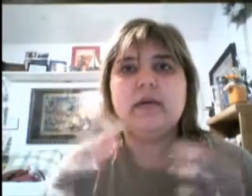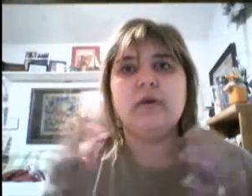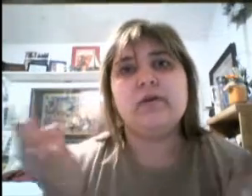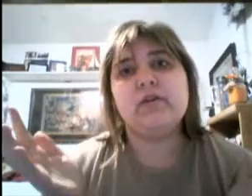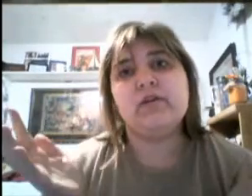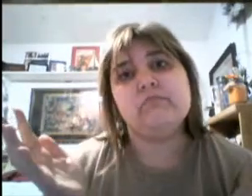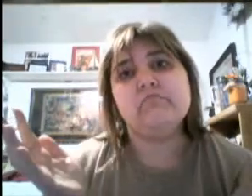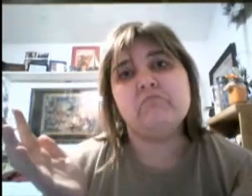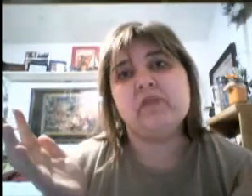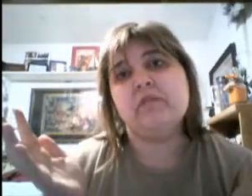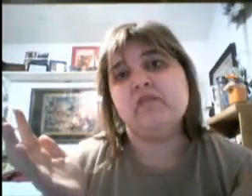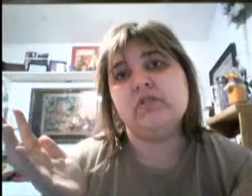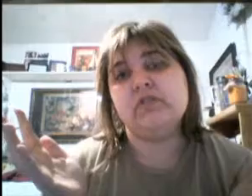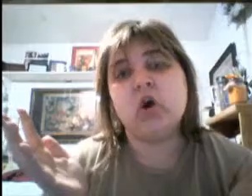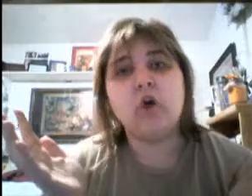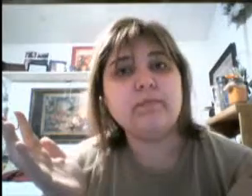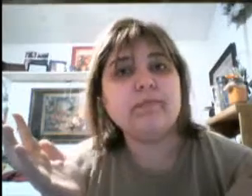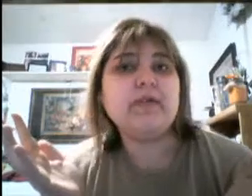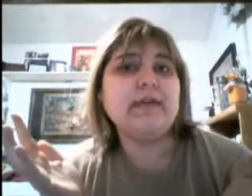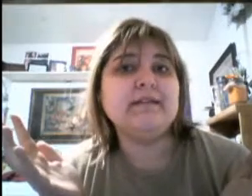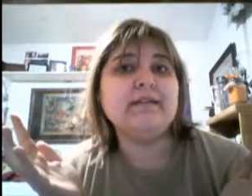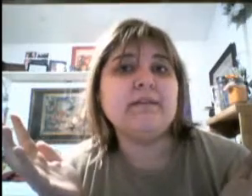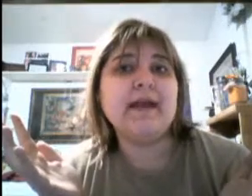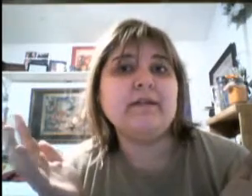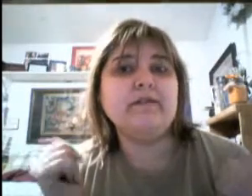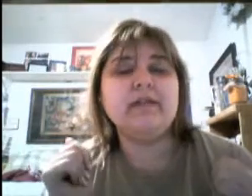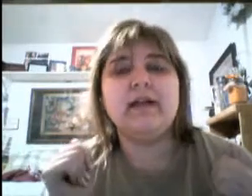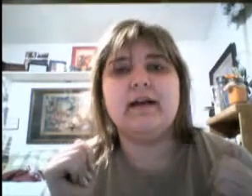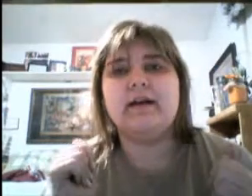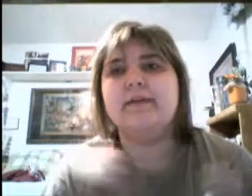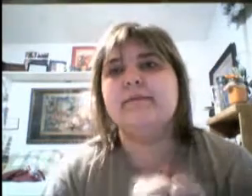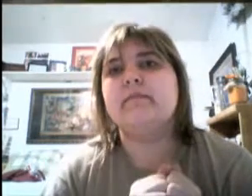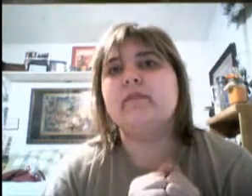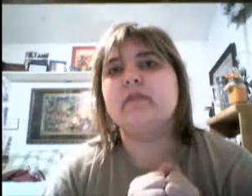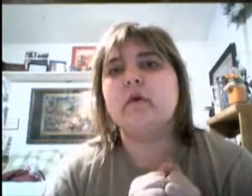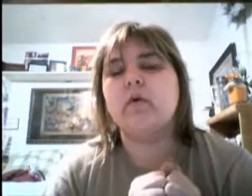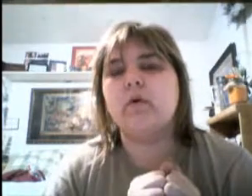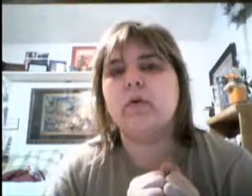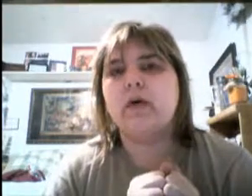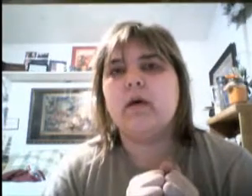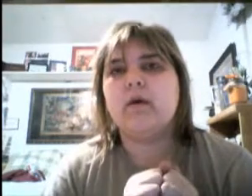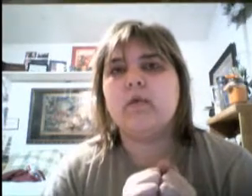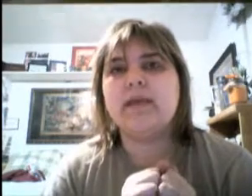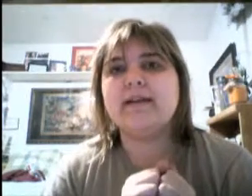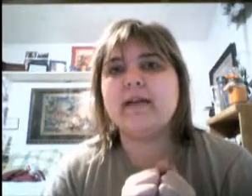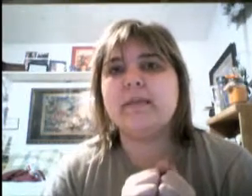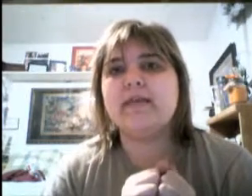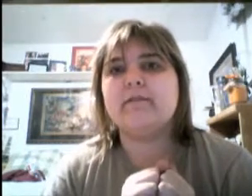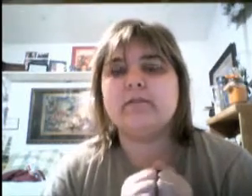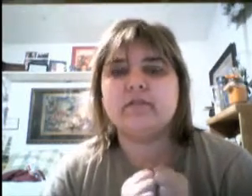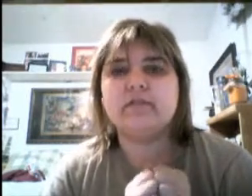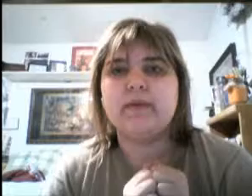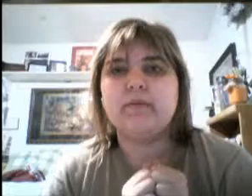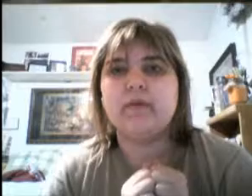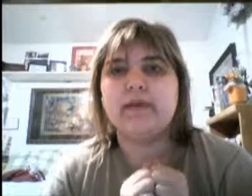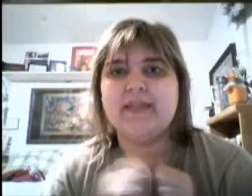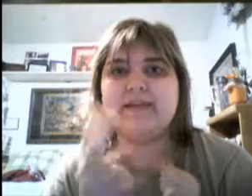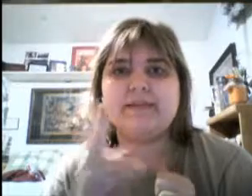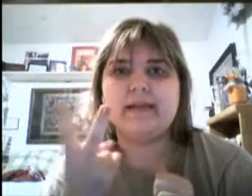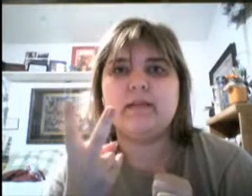maybe you should hope you get into the panel. So, we ended up being the first two people in that second